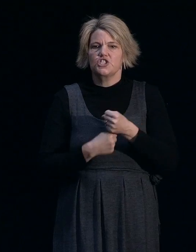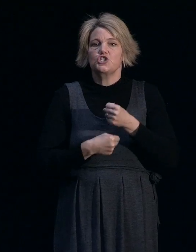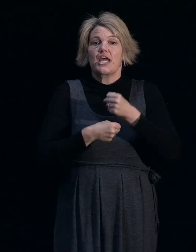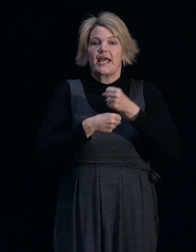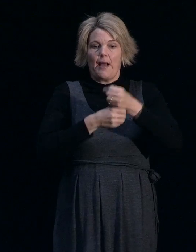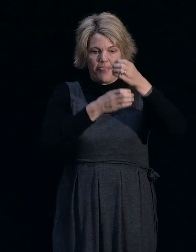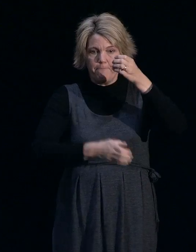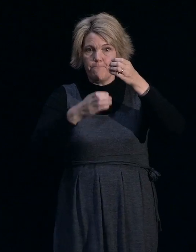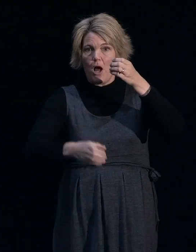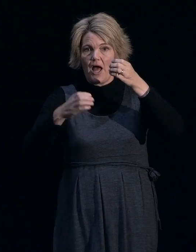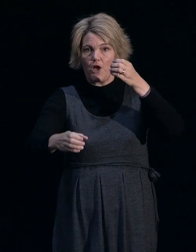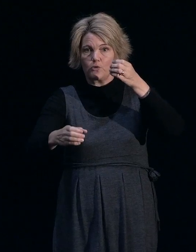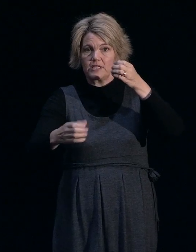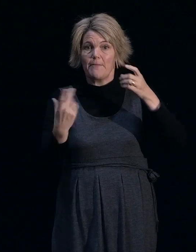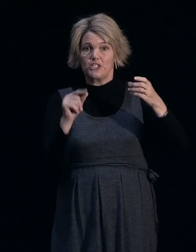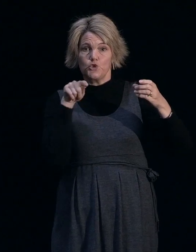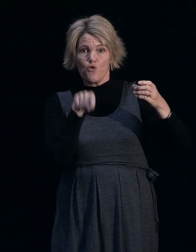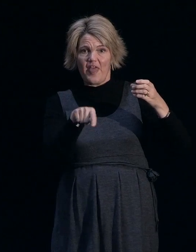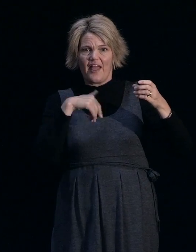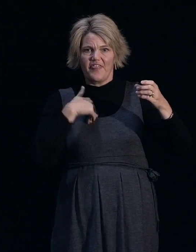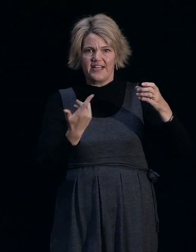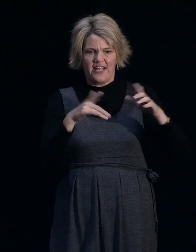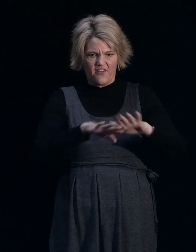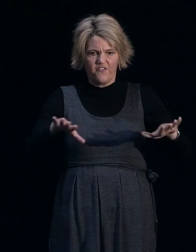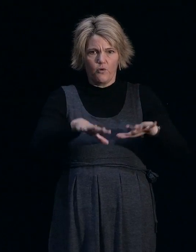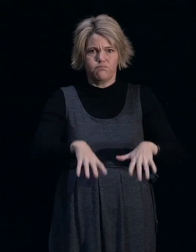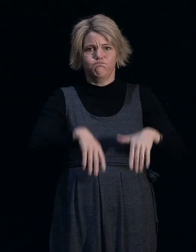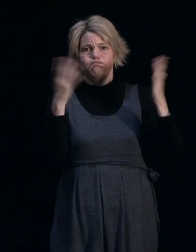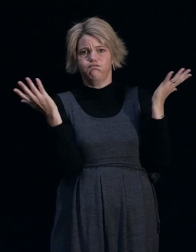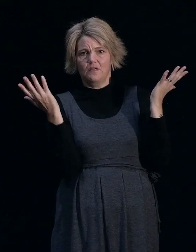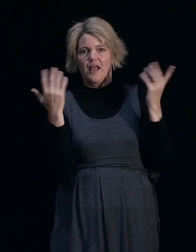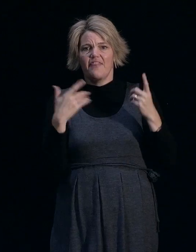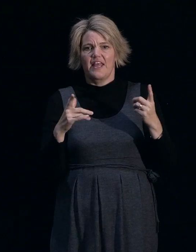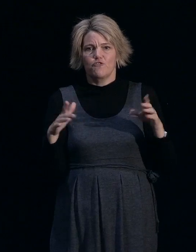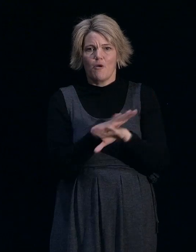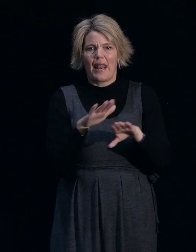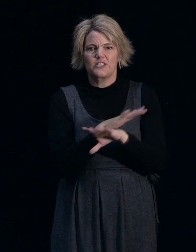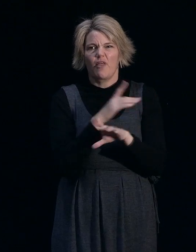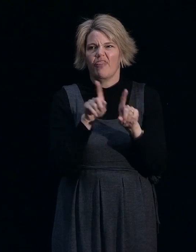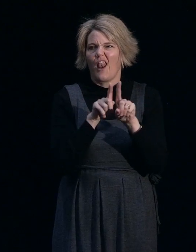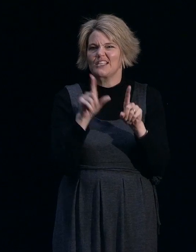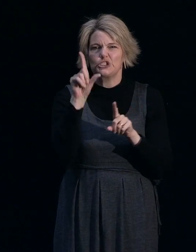them to do that, they'll have to rip up, remove floors, and replace it with cheap jib board.